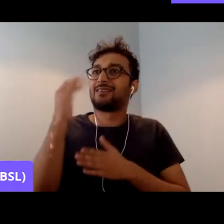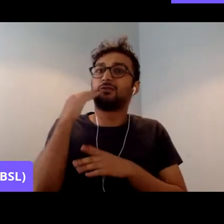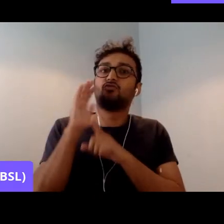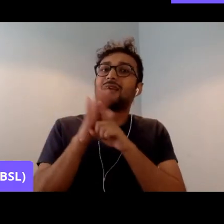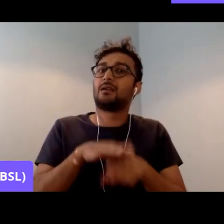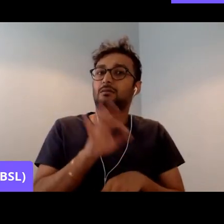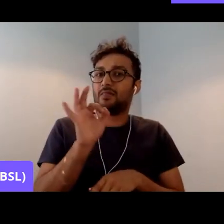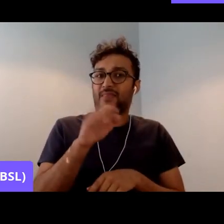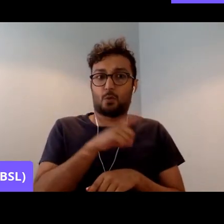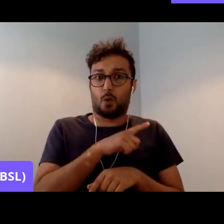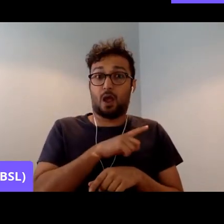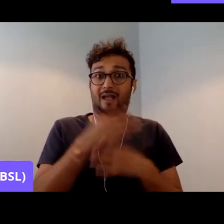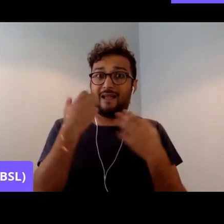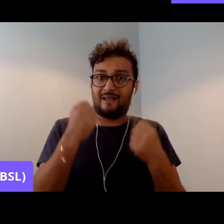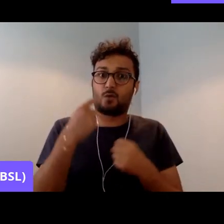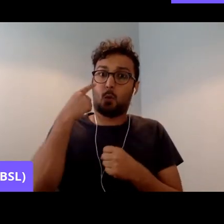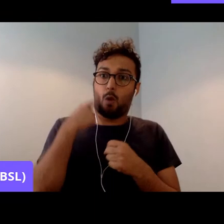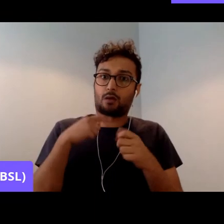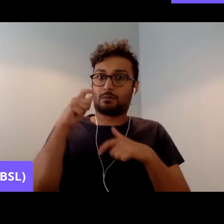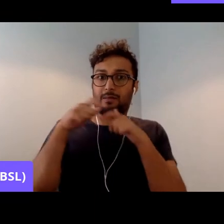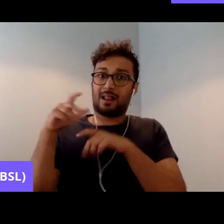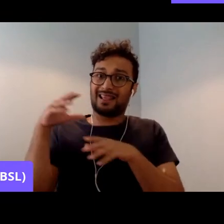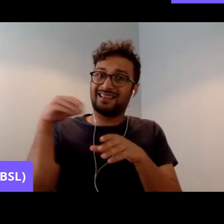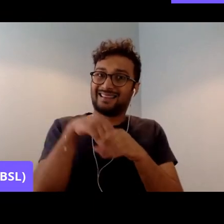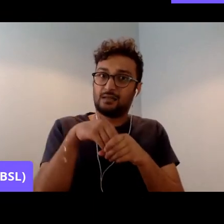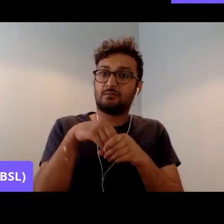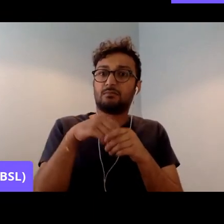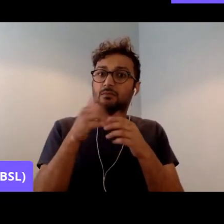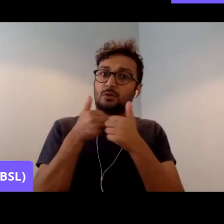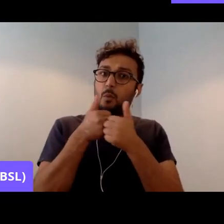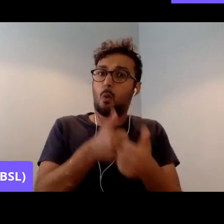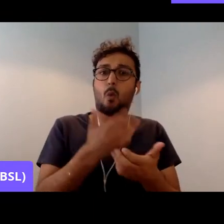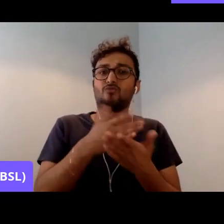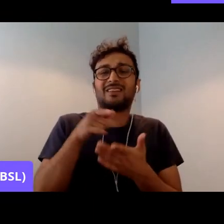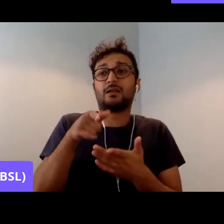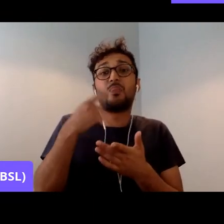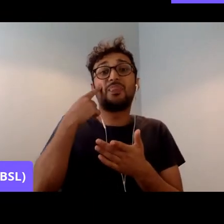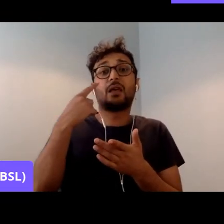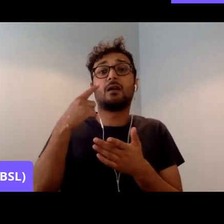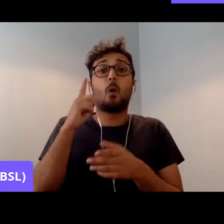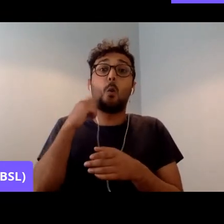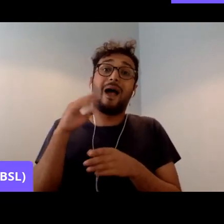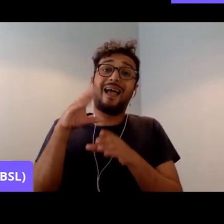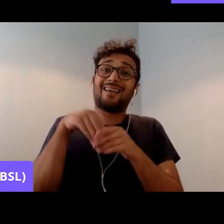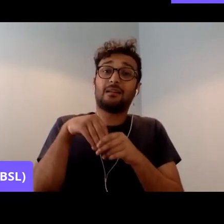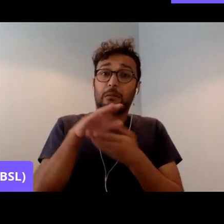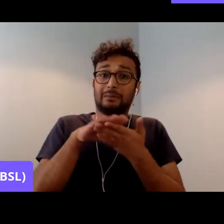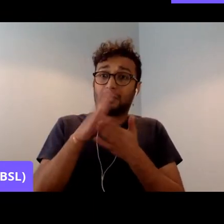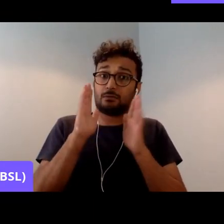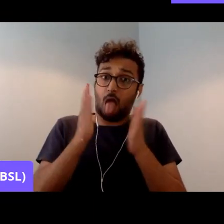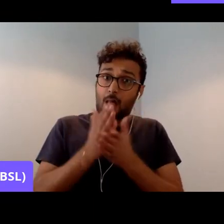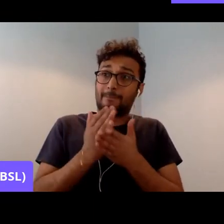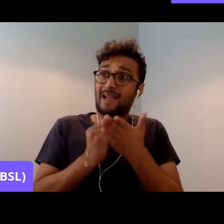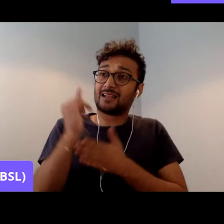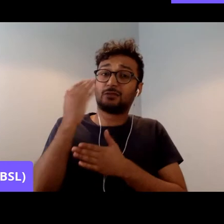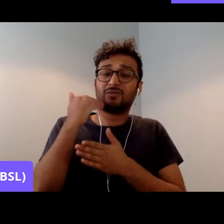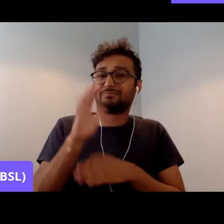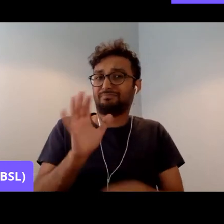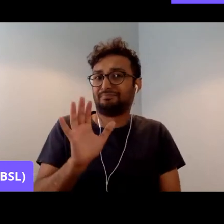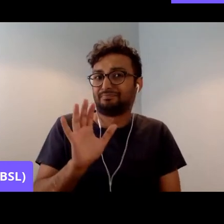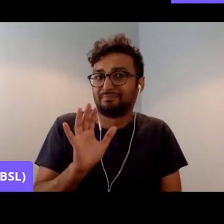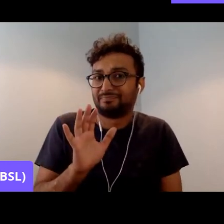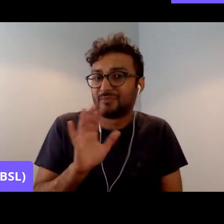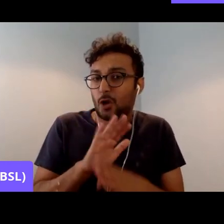it in support does not really show anything, because it really was never